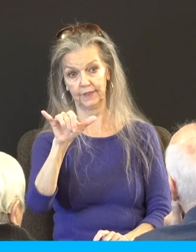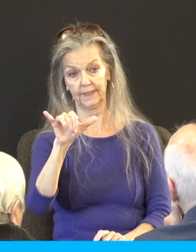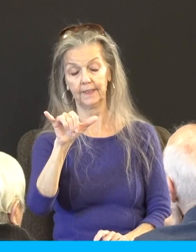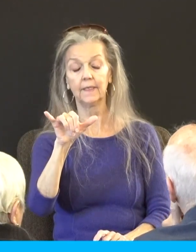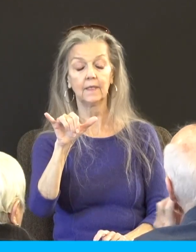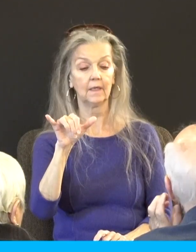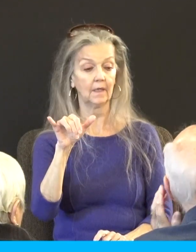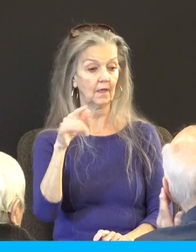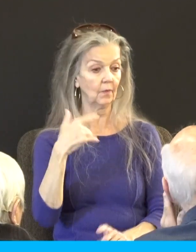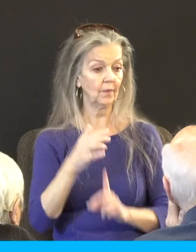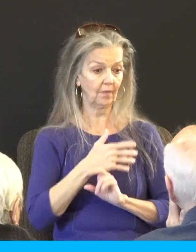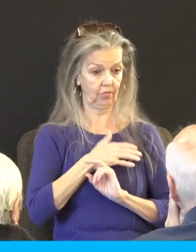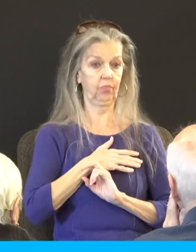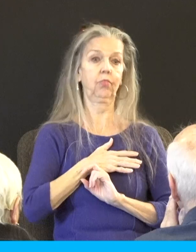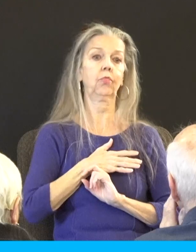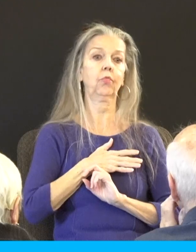of measure, you thought that was only you,